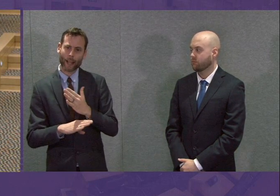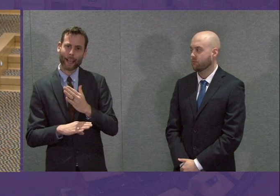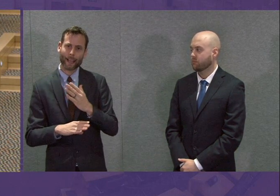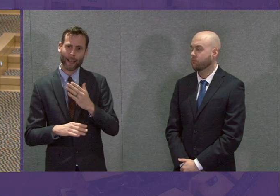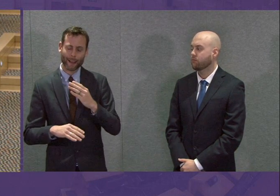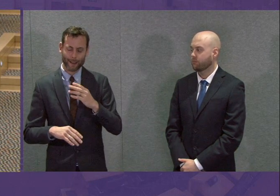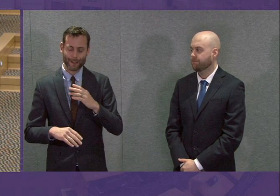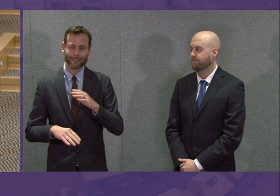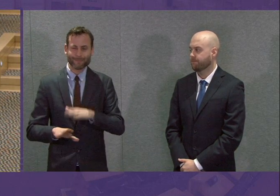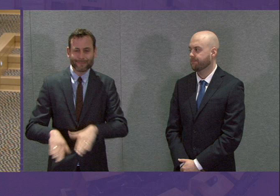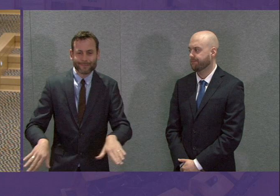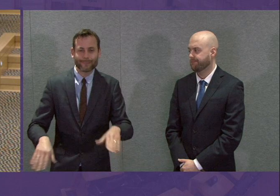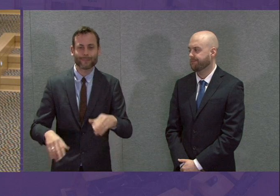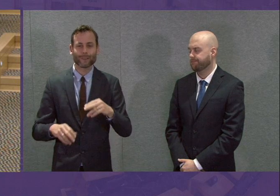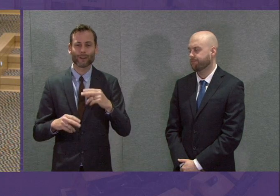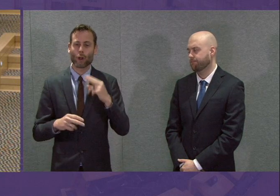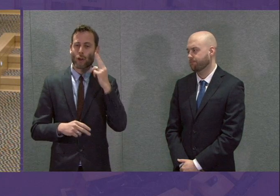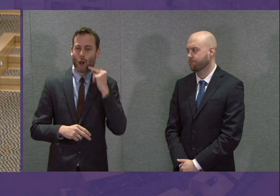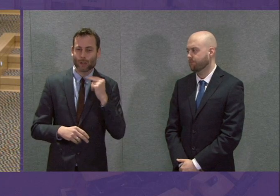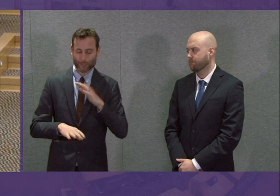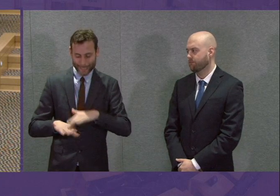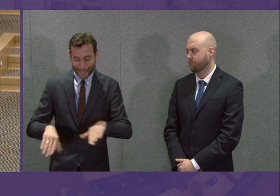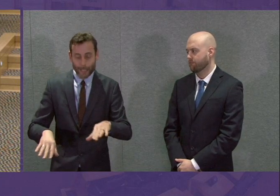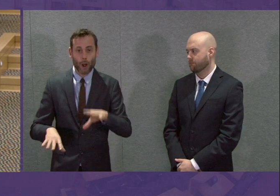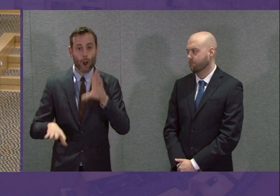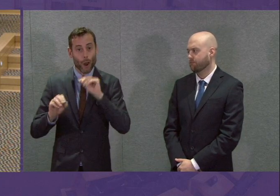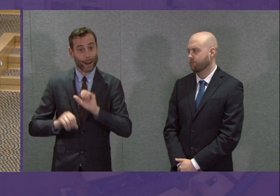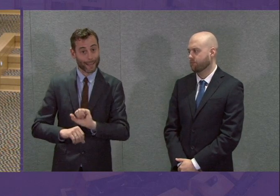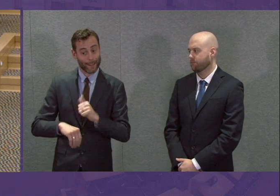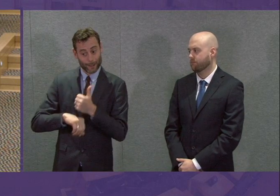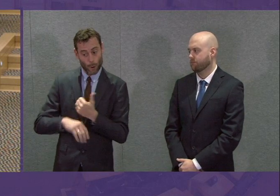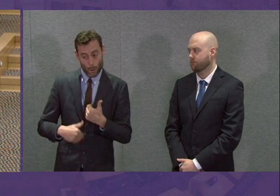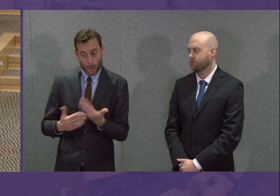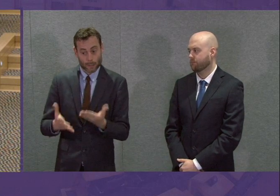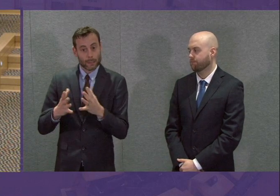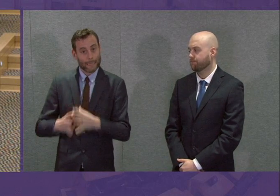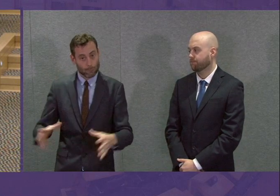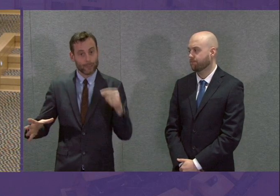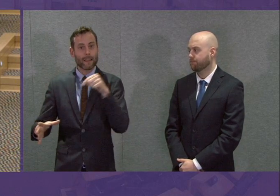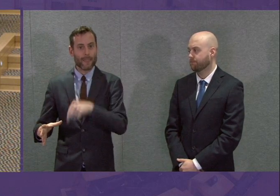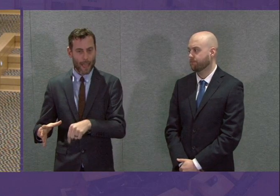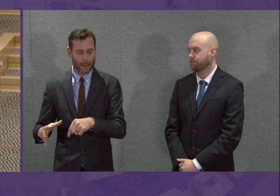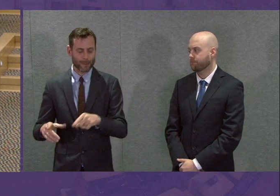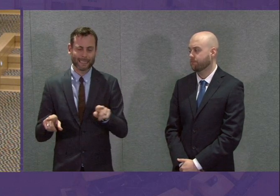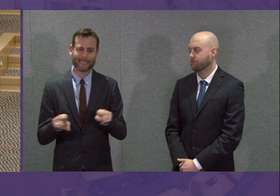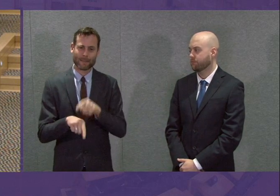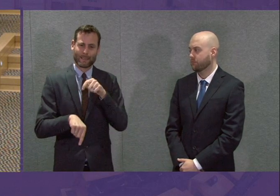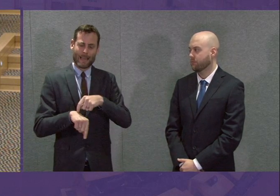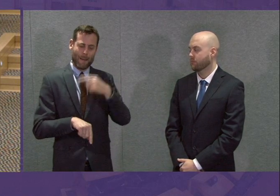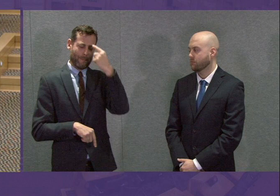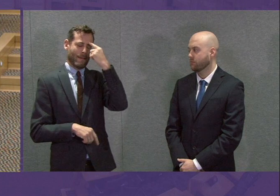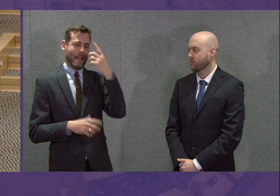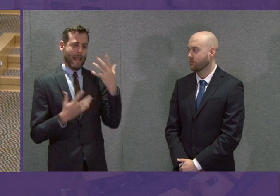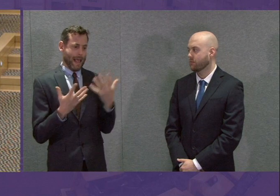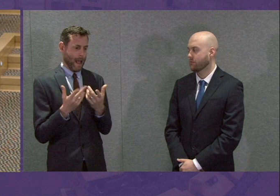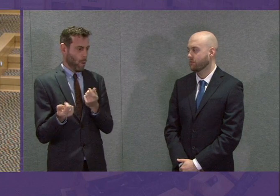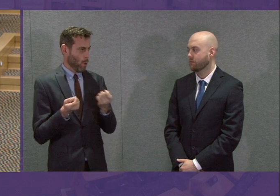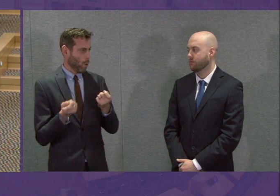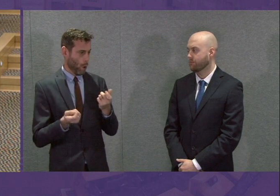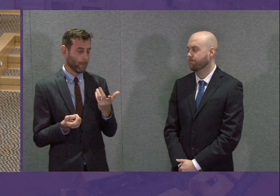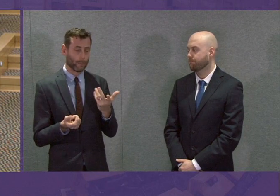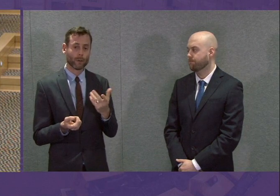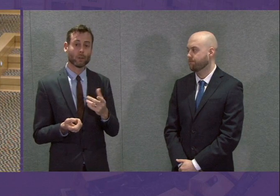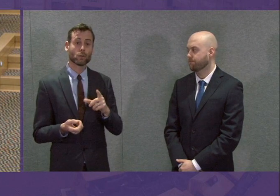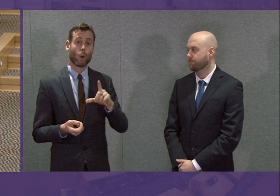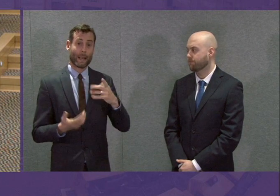care. So we want to work to mitigate the impact as far as possible. Although I have to be straight with people, we will not be able to do that